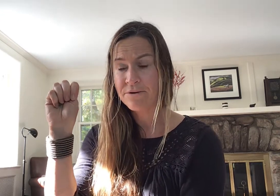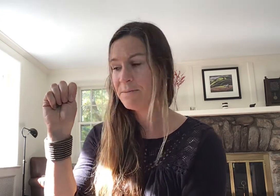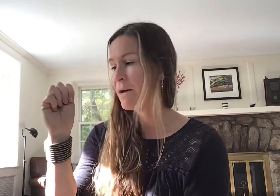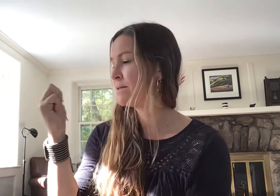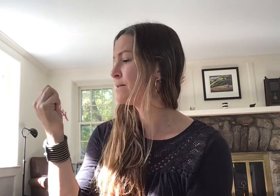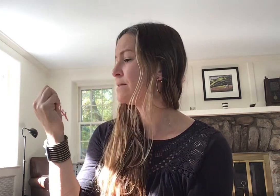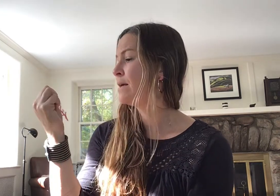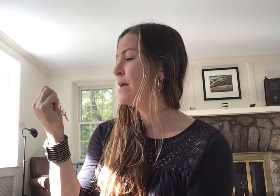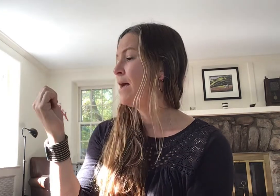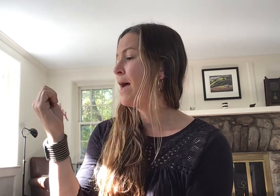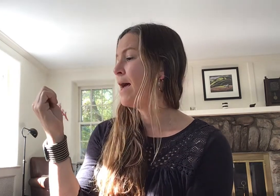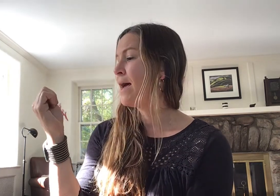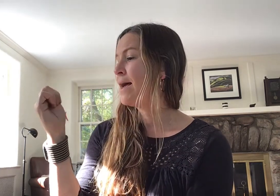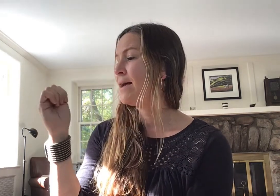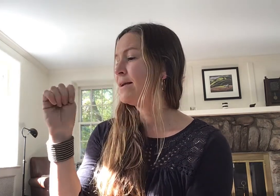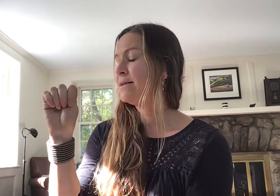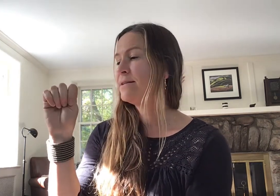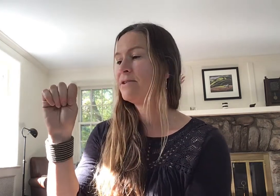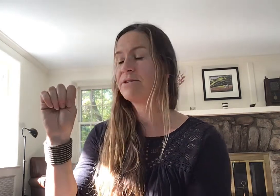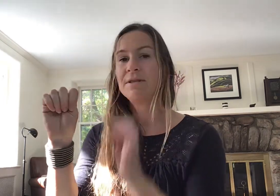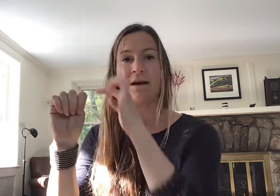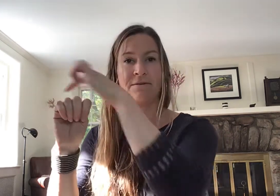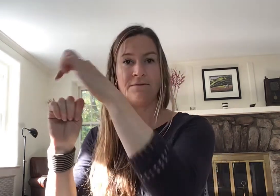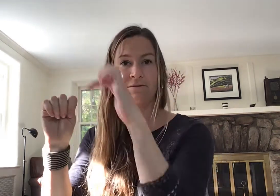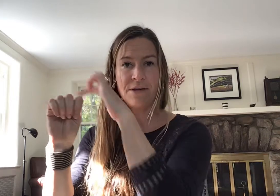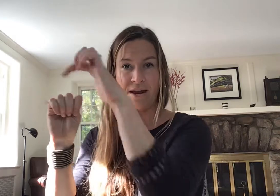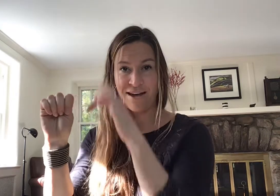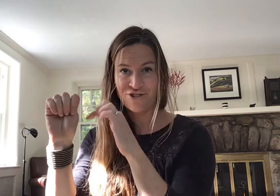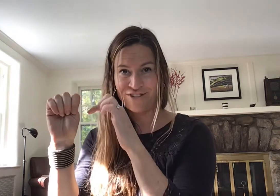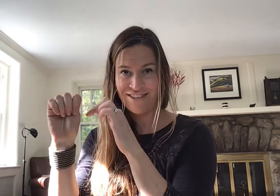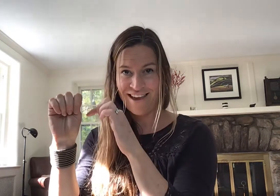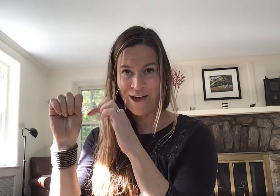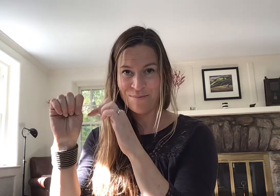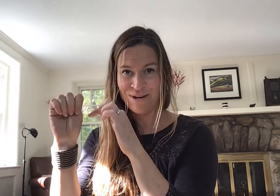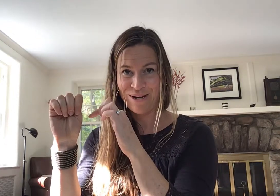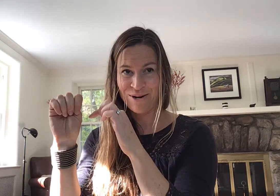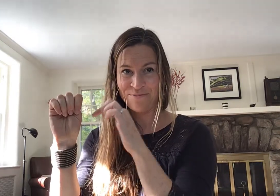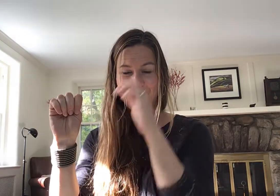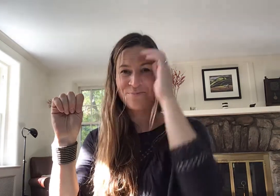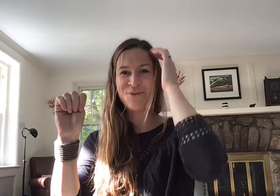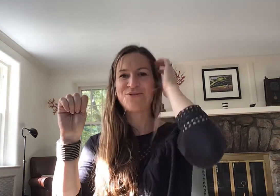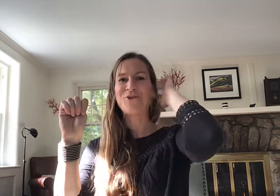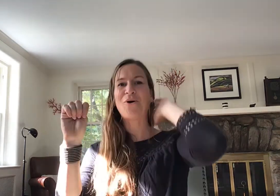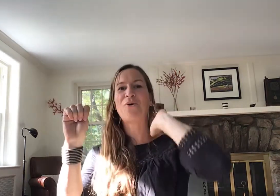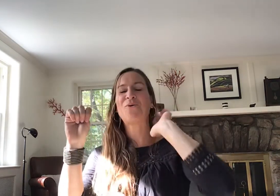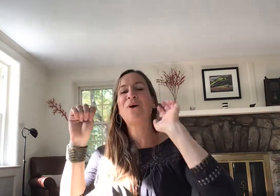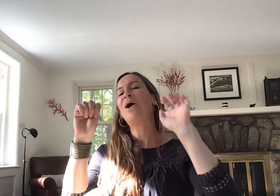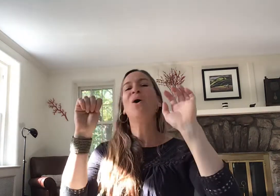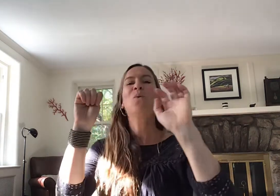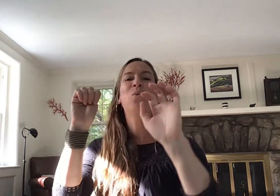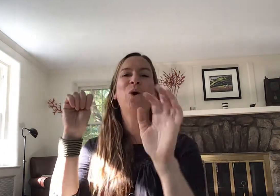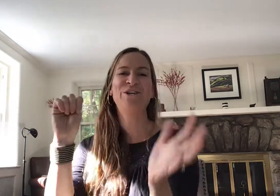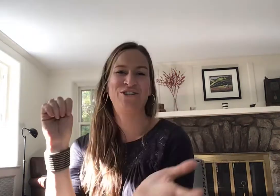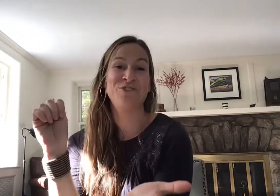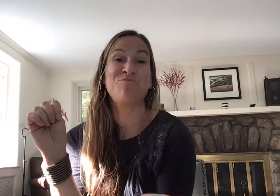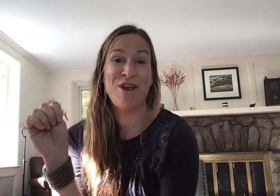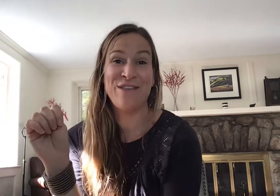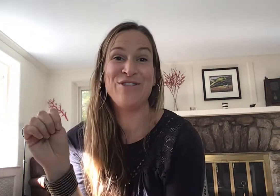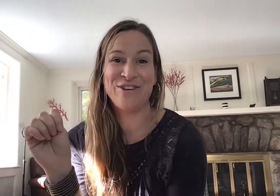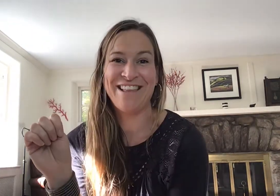response and there's a lot of connections that happen here so what does your brain look